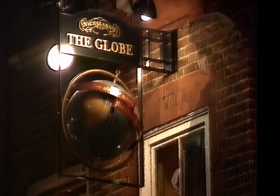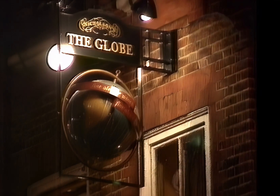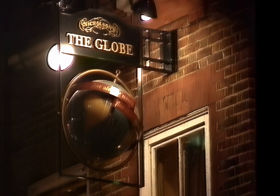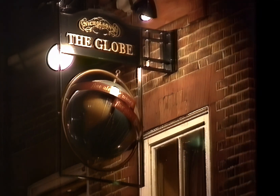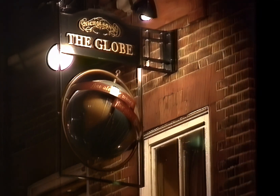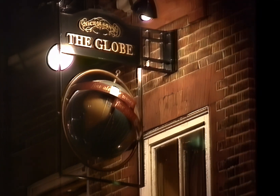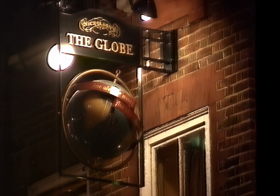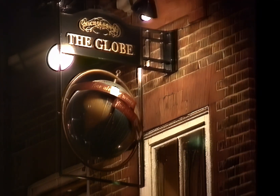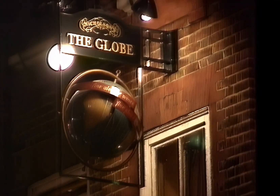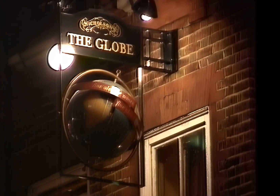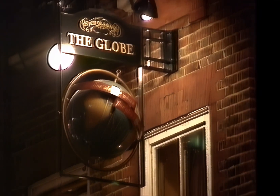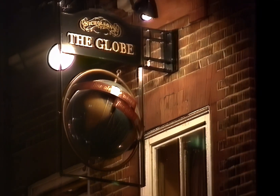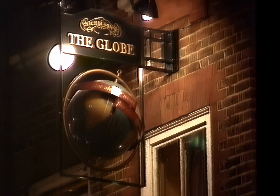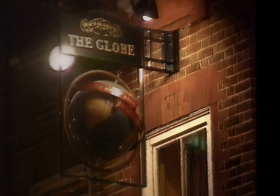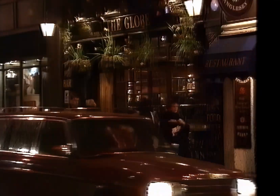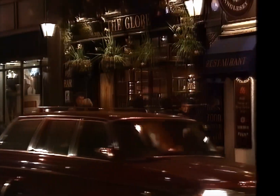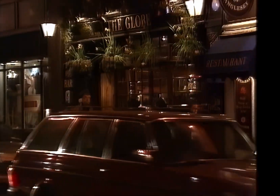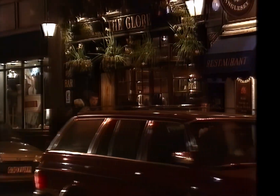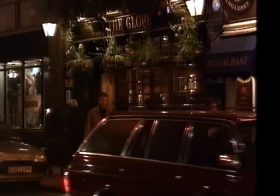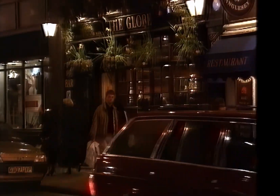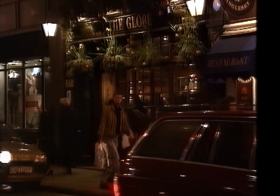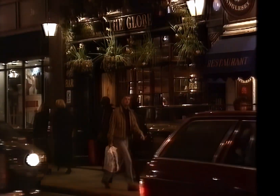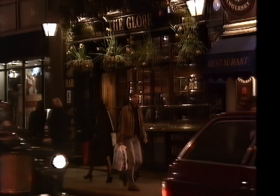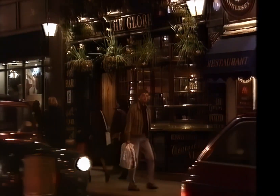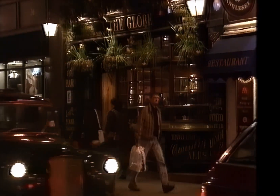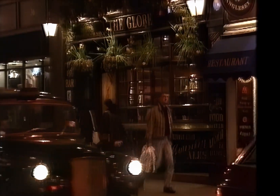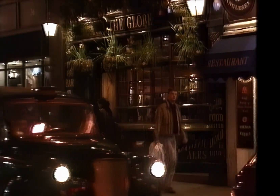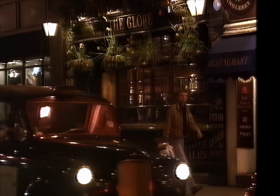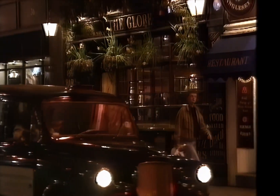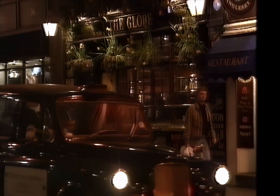can do